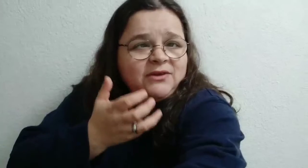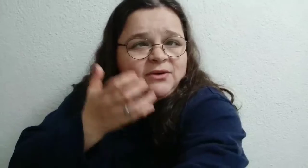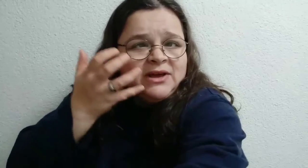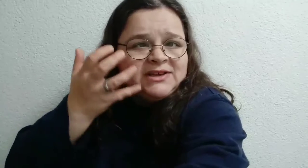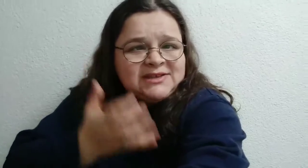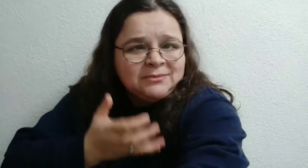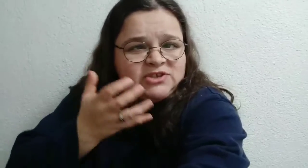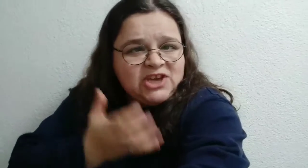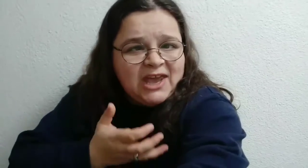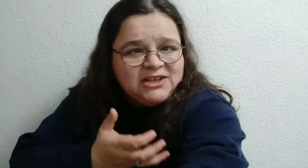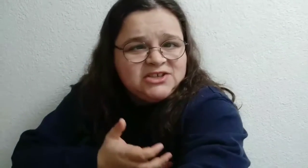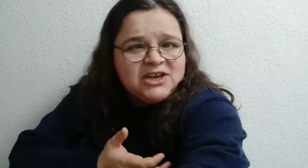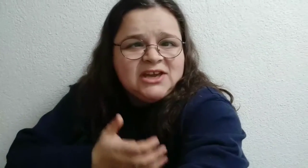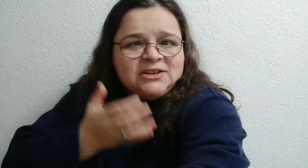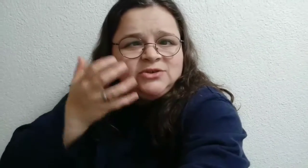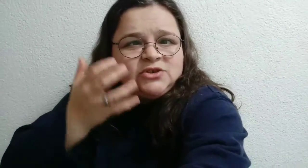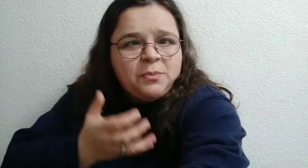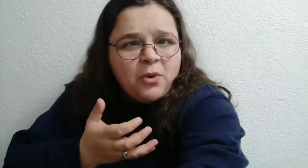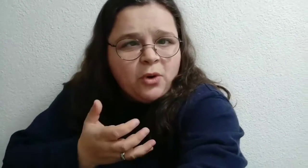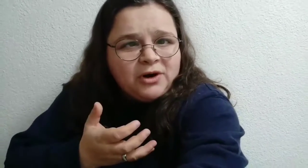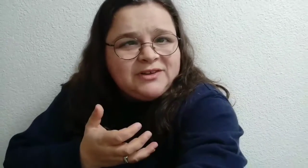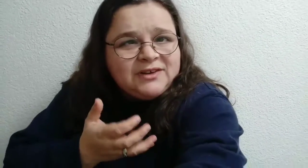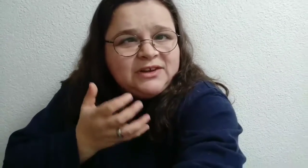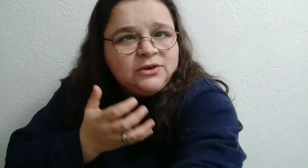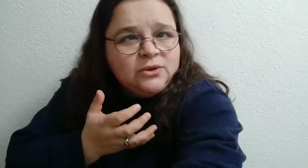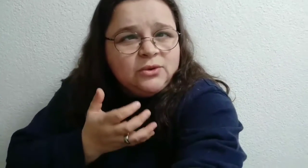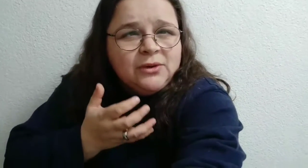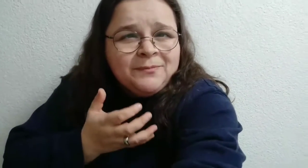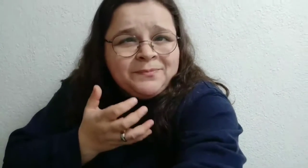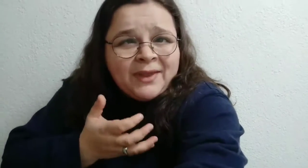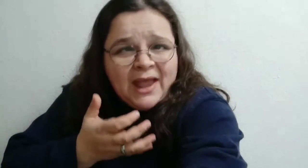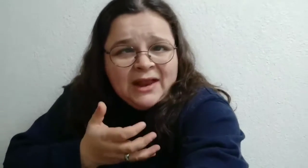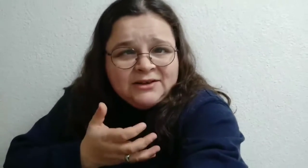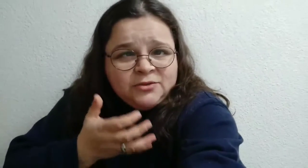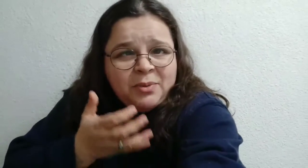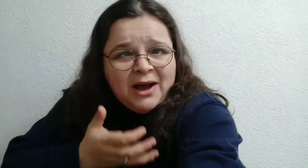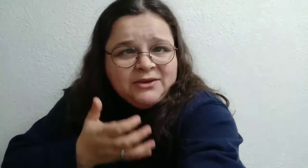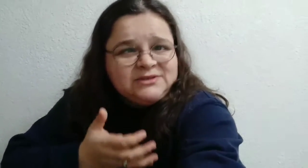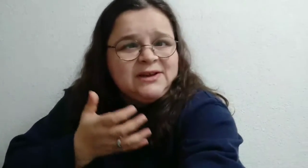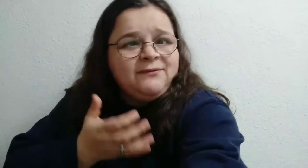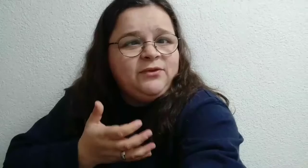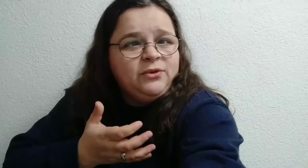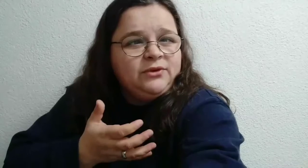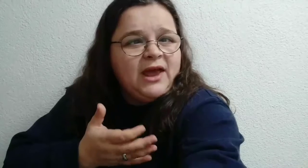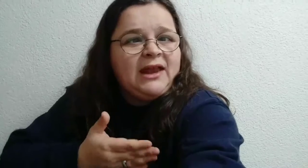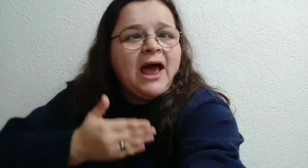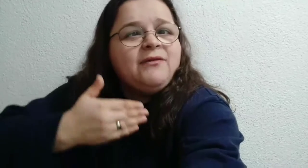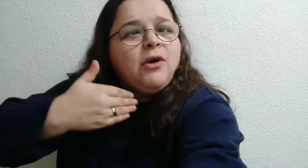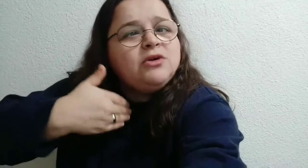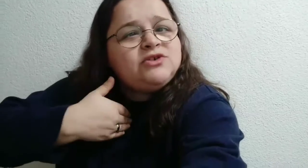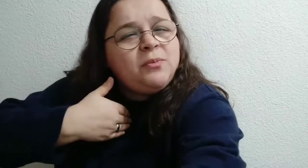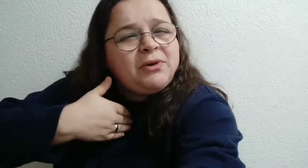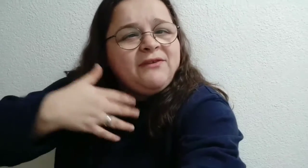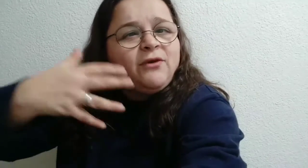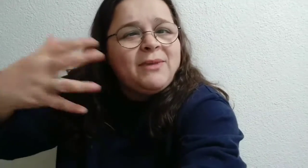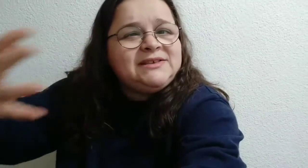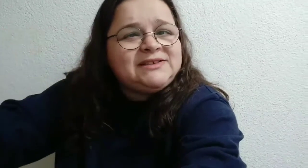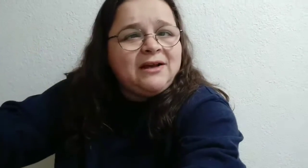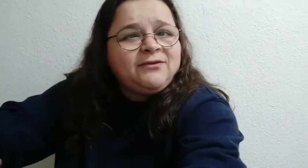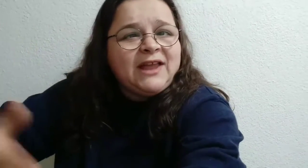give you some change, to support you and to buy you some food. And I will also pray for myself